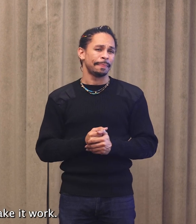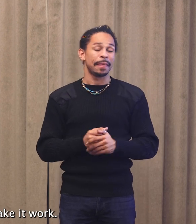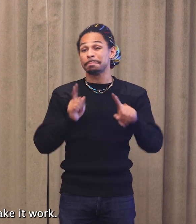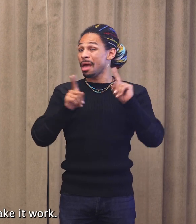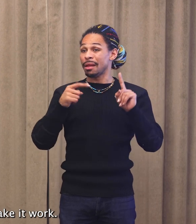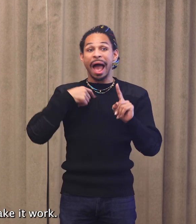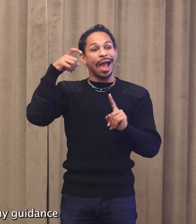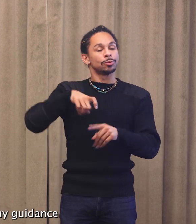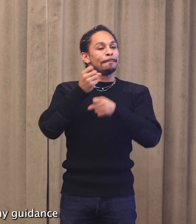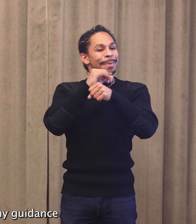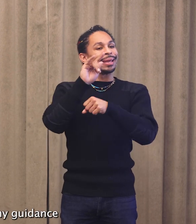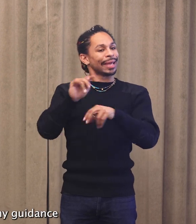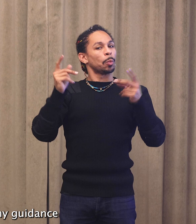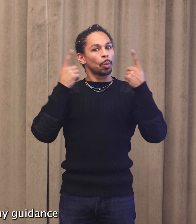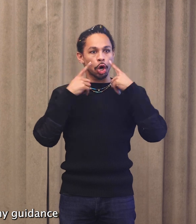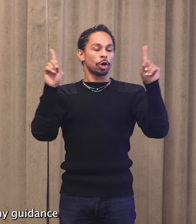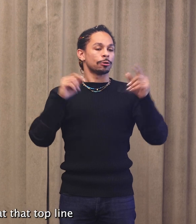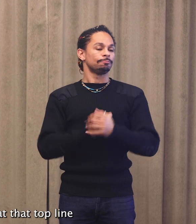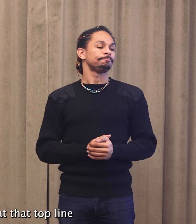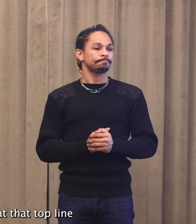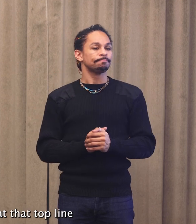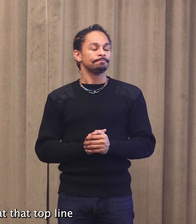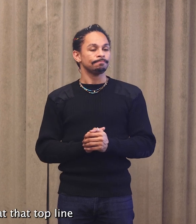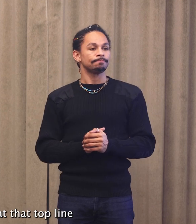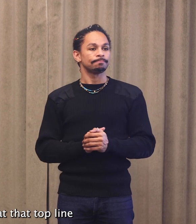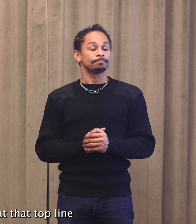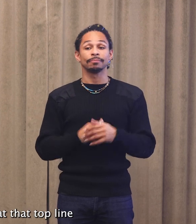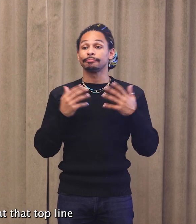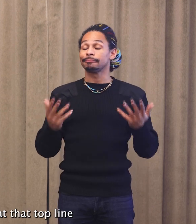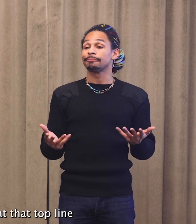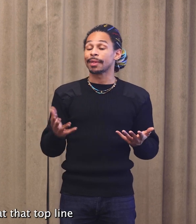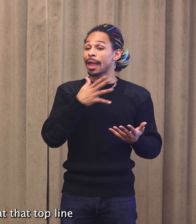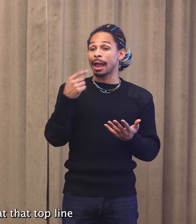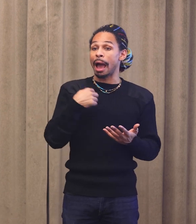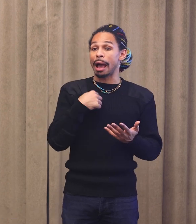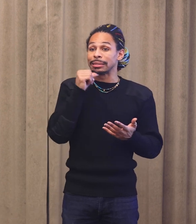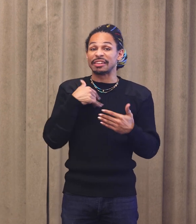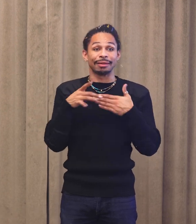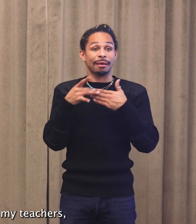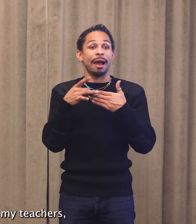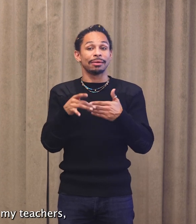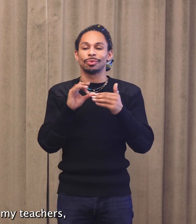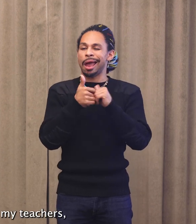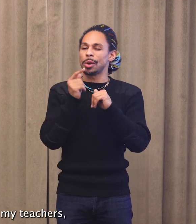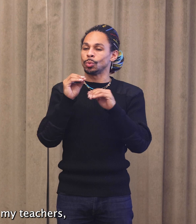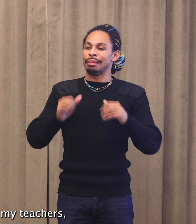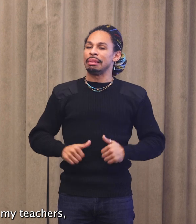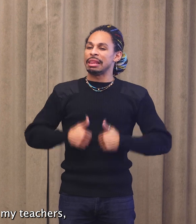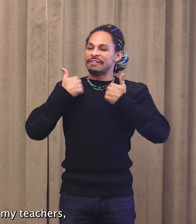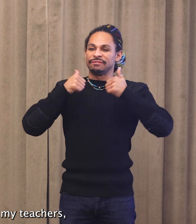make it work. And without any guidance as to how to live at that top line from my